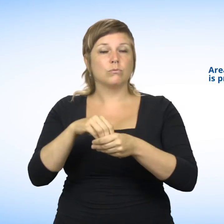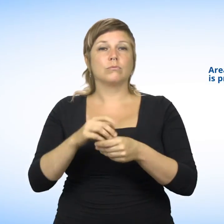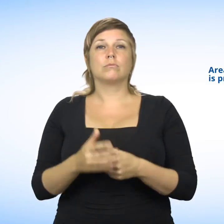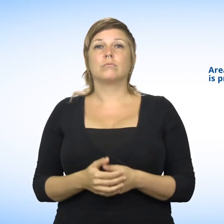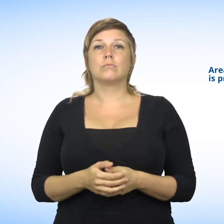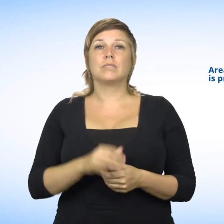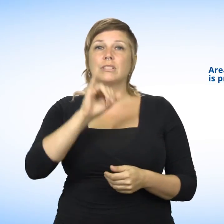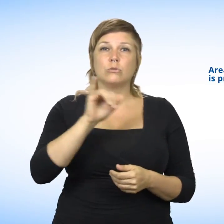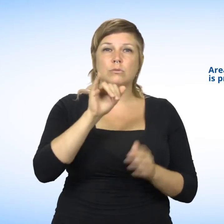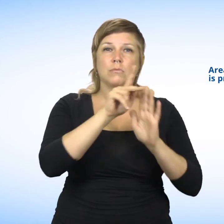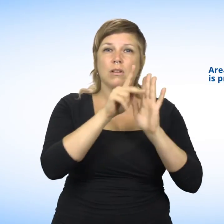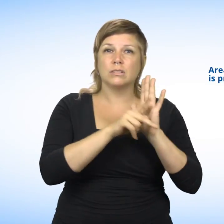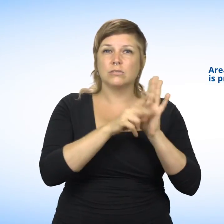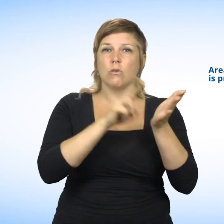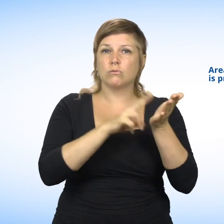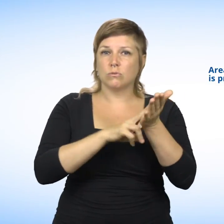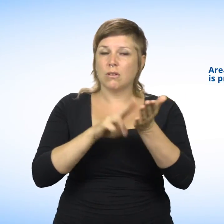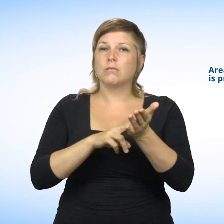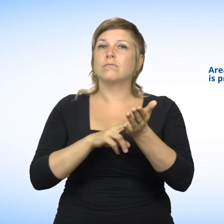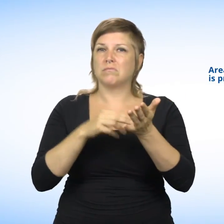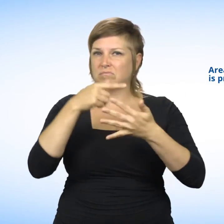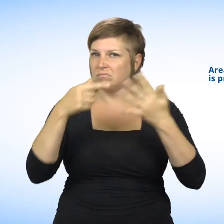Juridical acts Juridical insurance policies And contracts